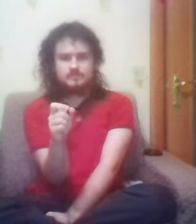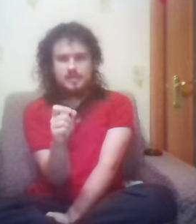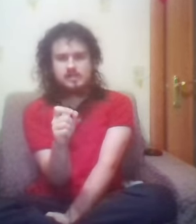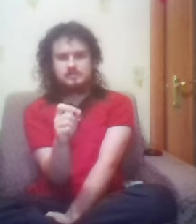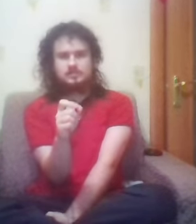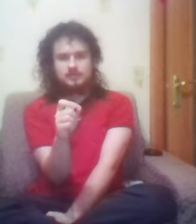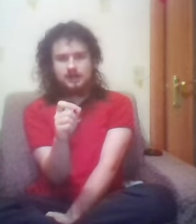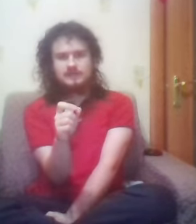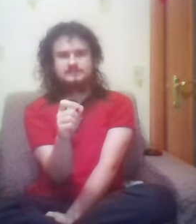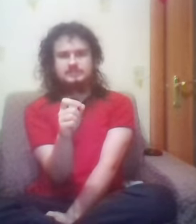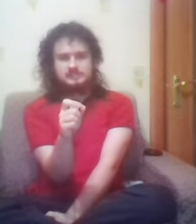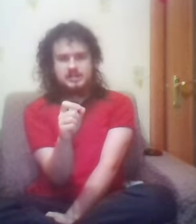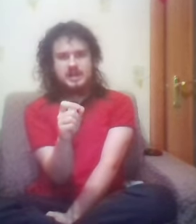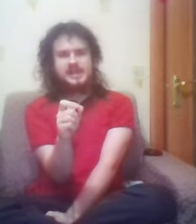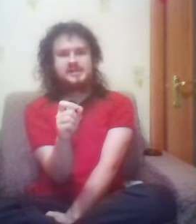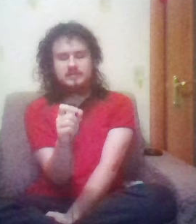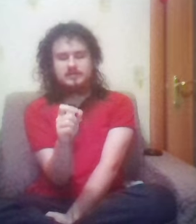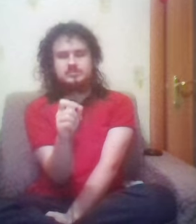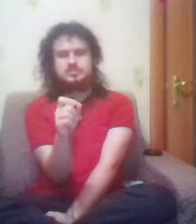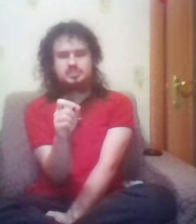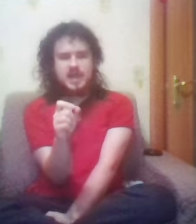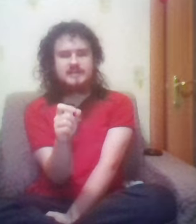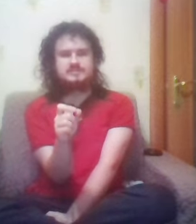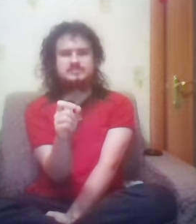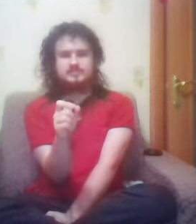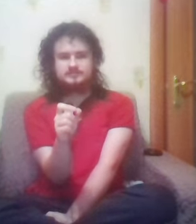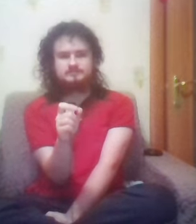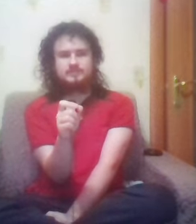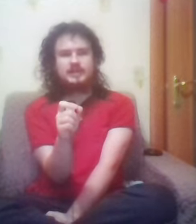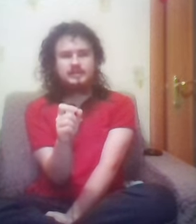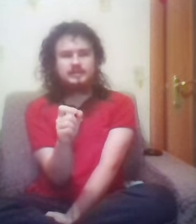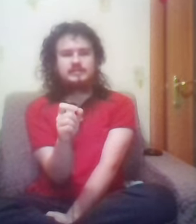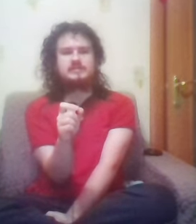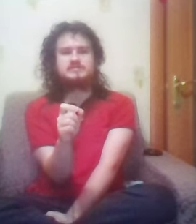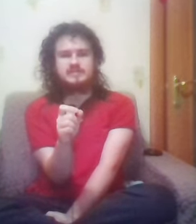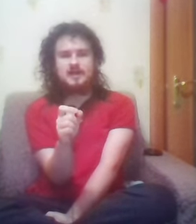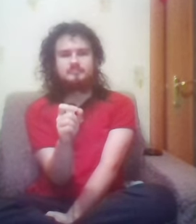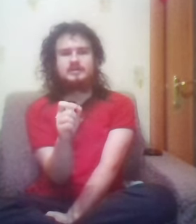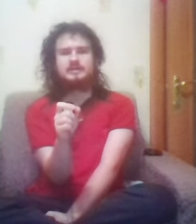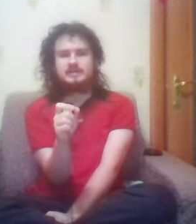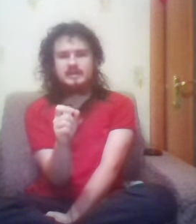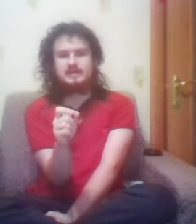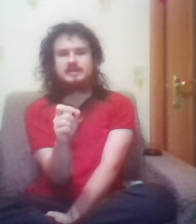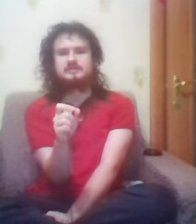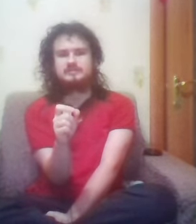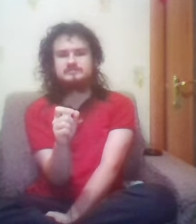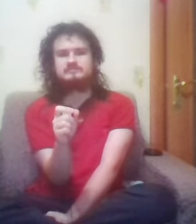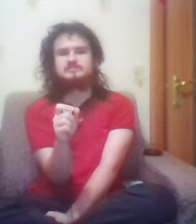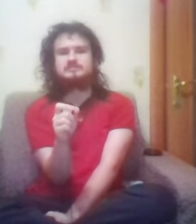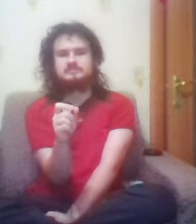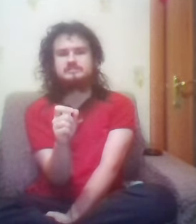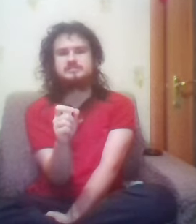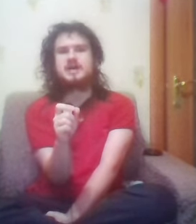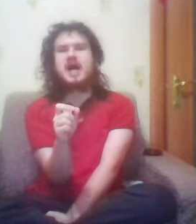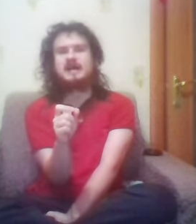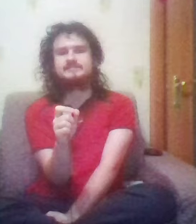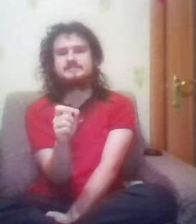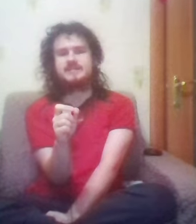Love, hate, sex, pain, it's complicating me sometimes